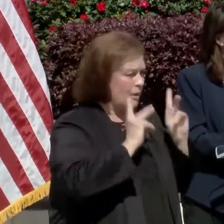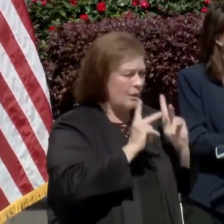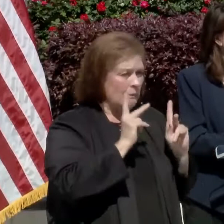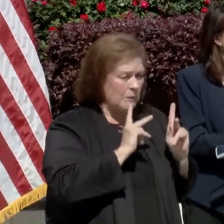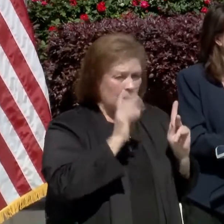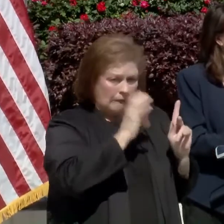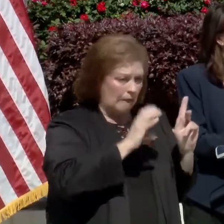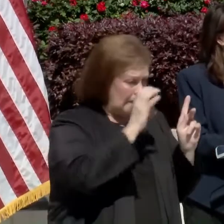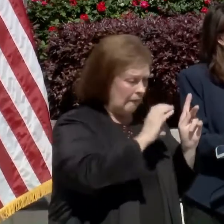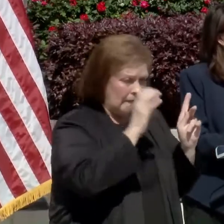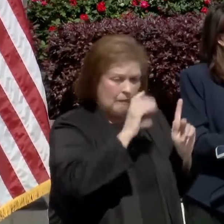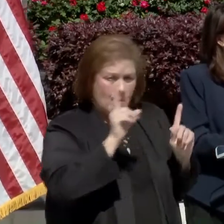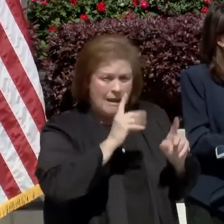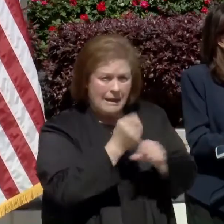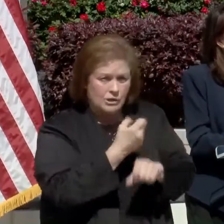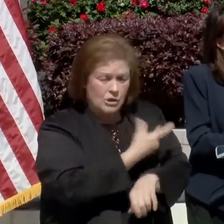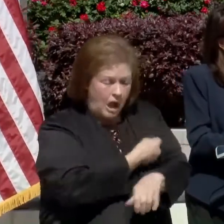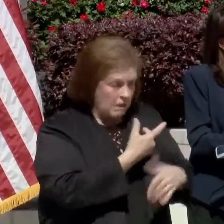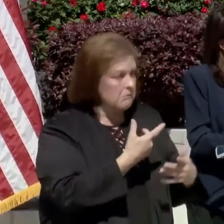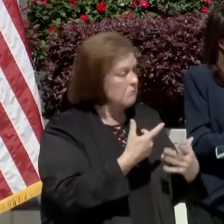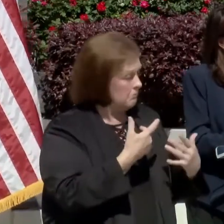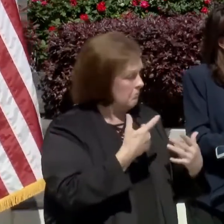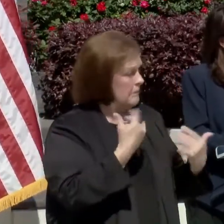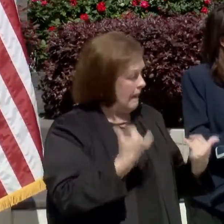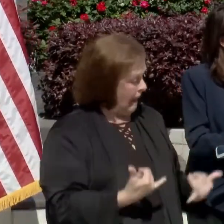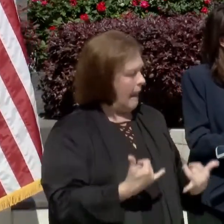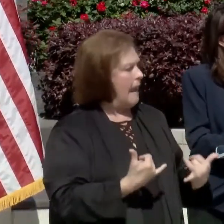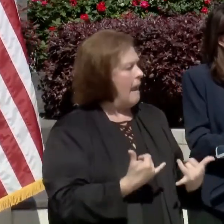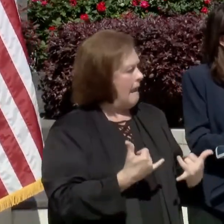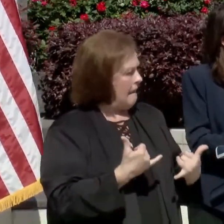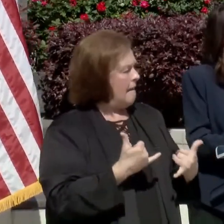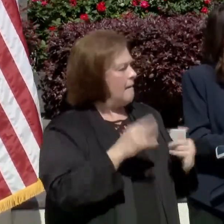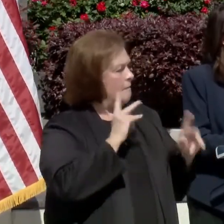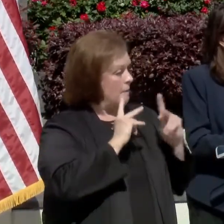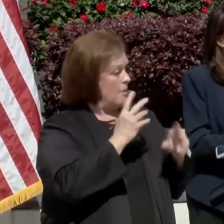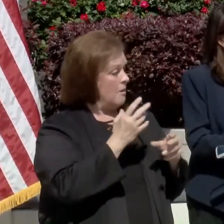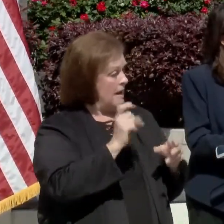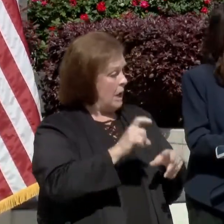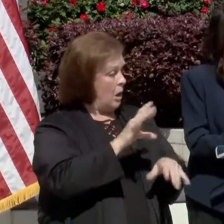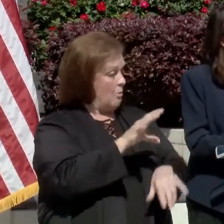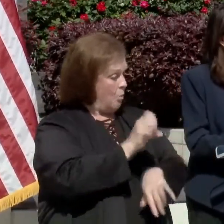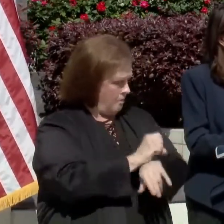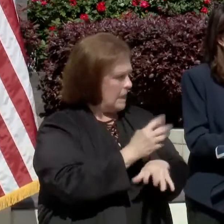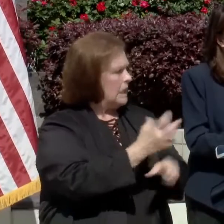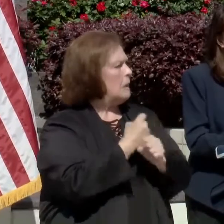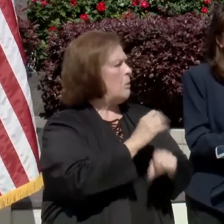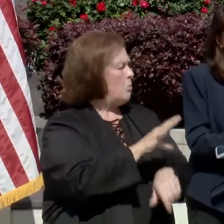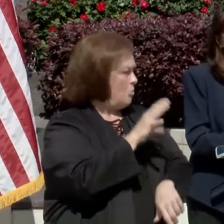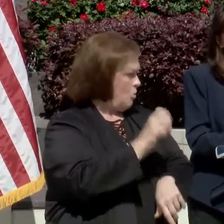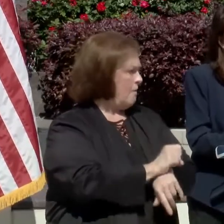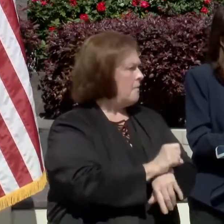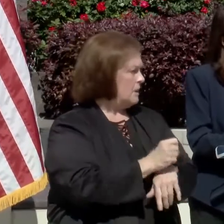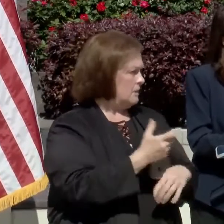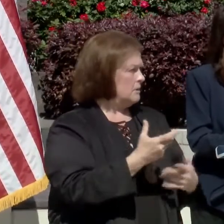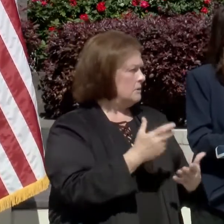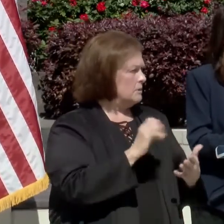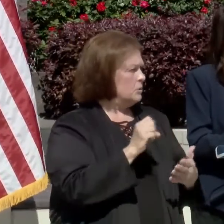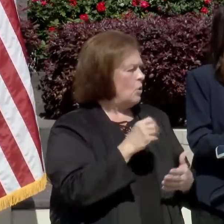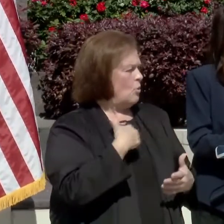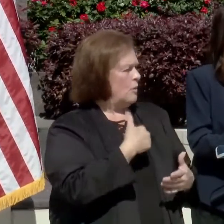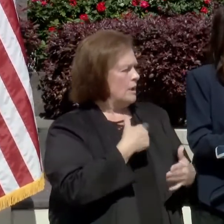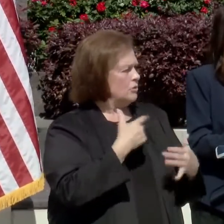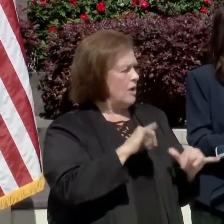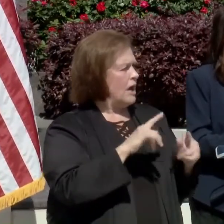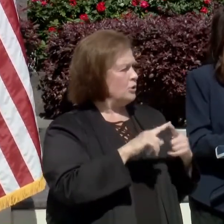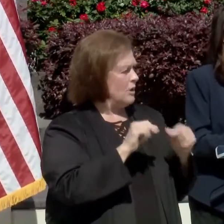satisfied and got their shots. Now it's about the people who are on the fence or the people who just, you know, it's not easy for them. It's that next level that we're